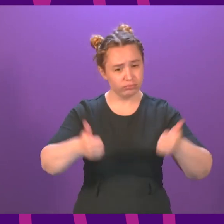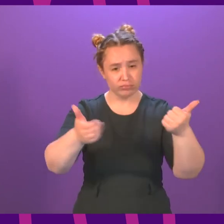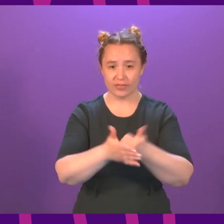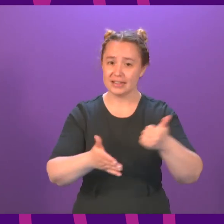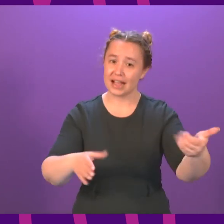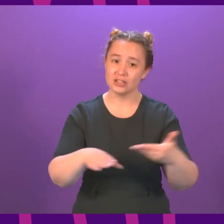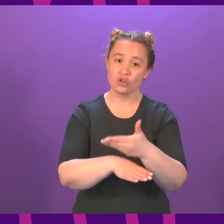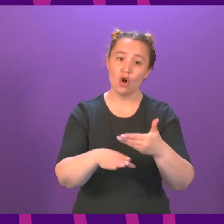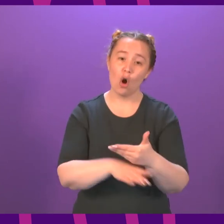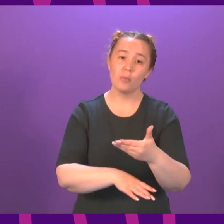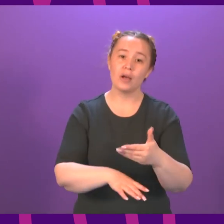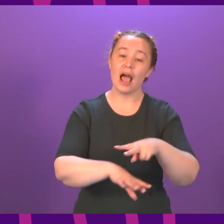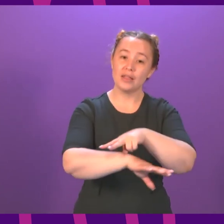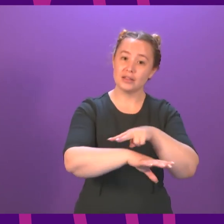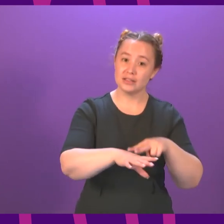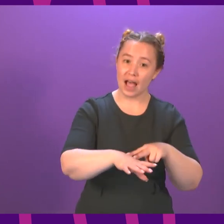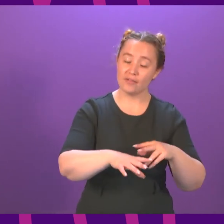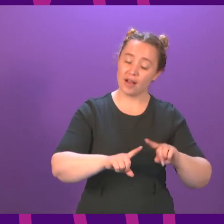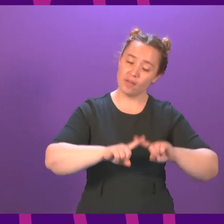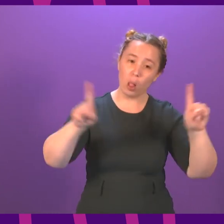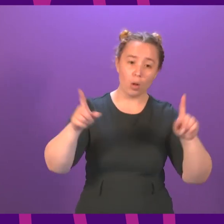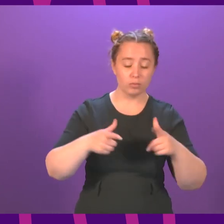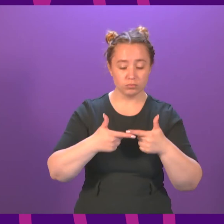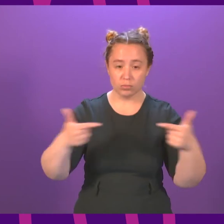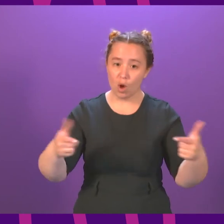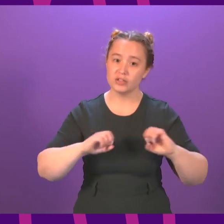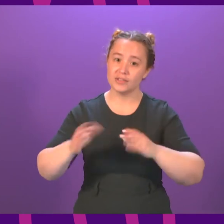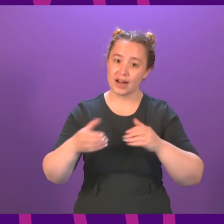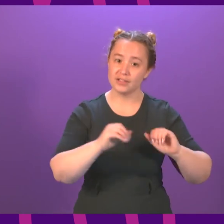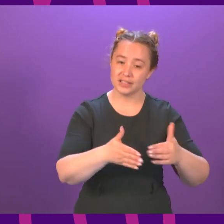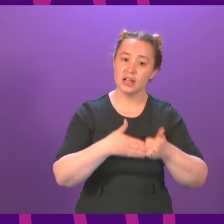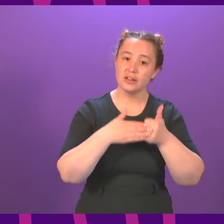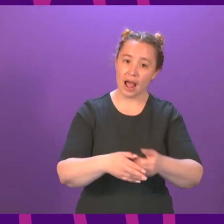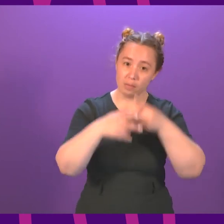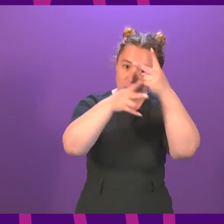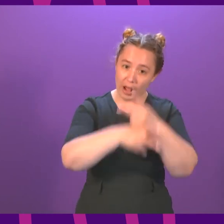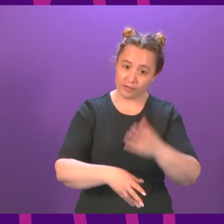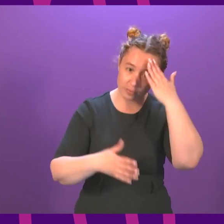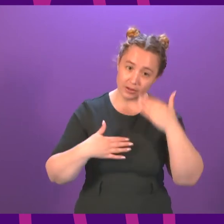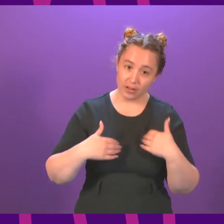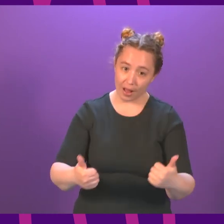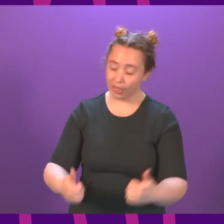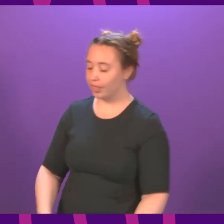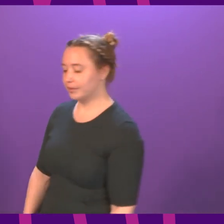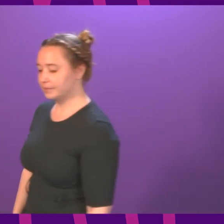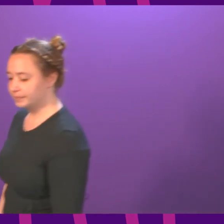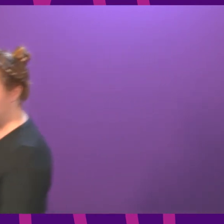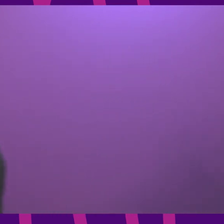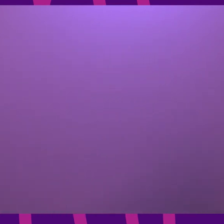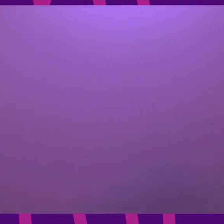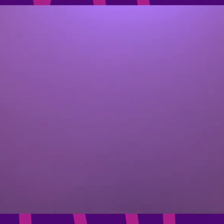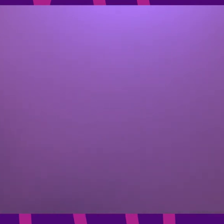the fact that Police Scotland provides their workforce with a range of services to help them look after their mental and physical health. Liam MacArthur.